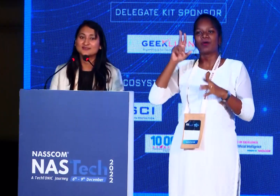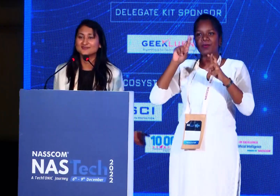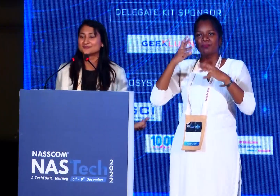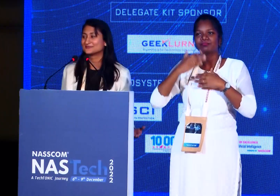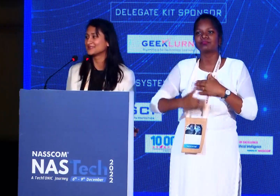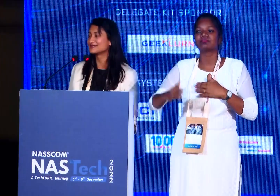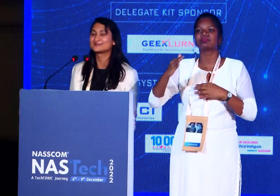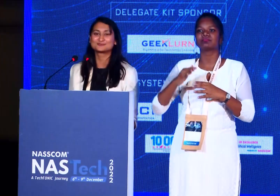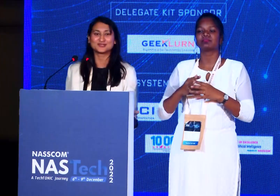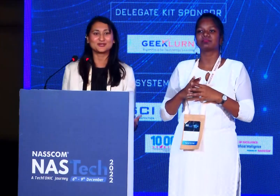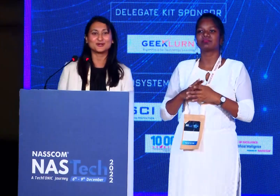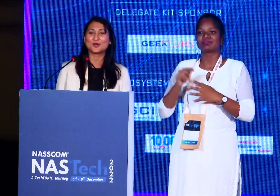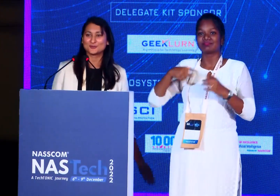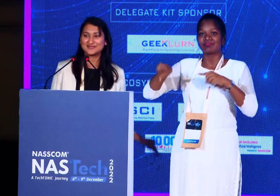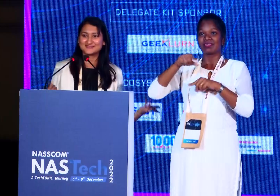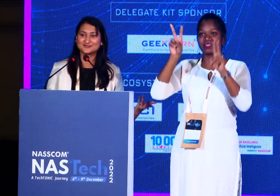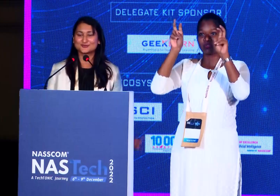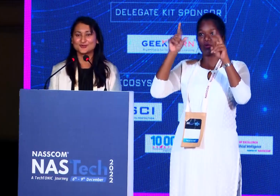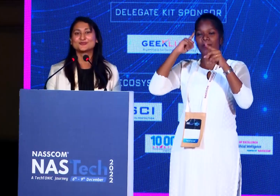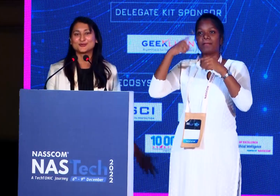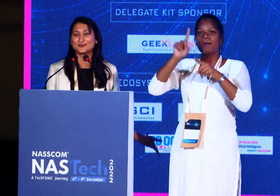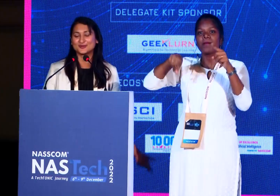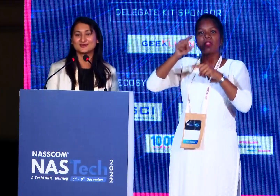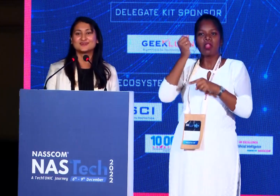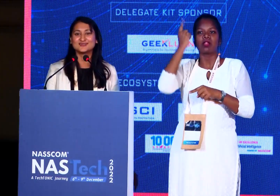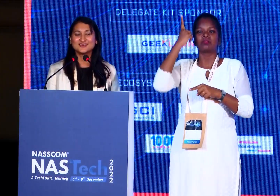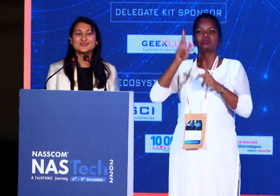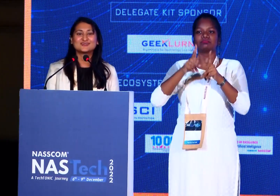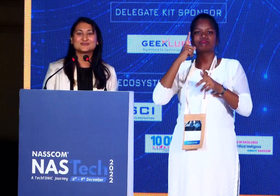this particular talk made sense to all of you.